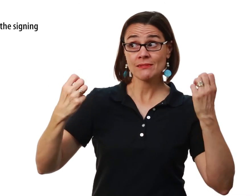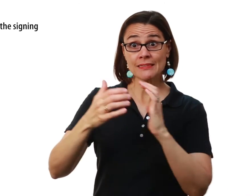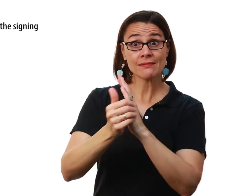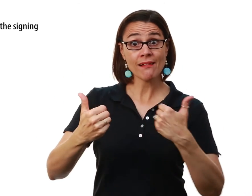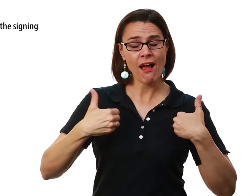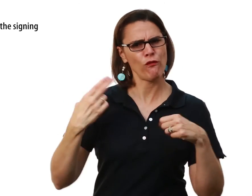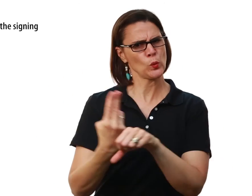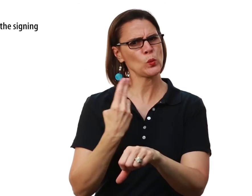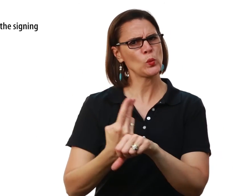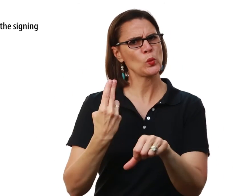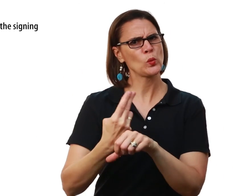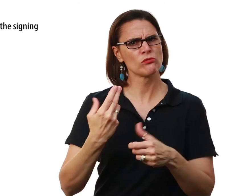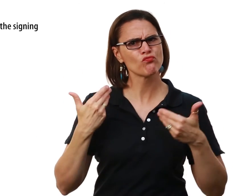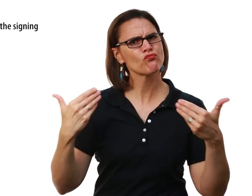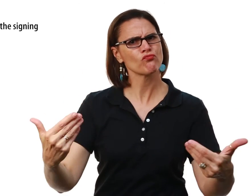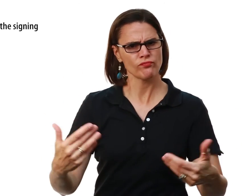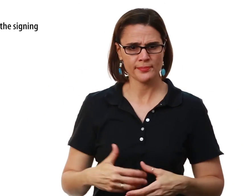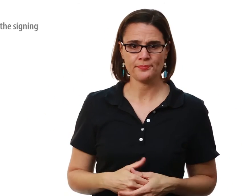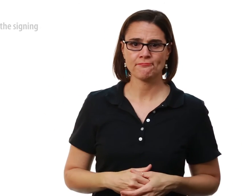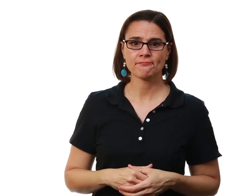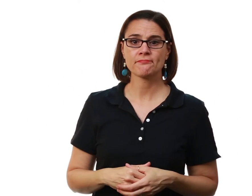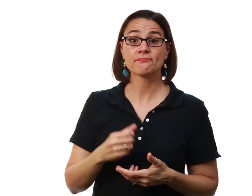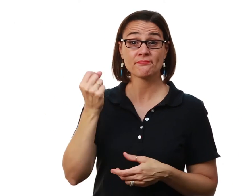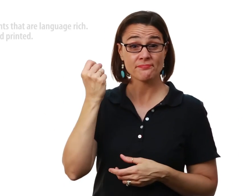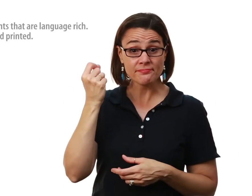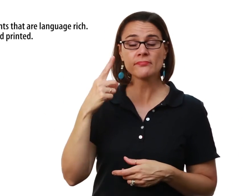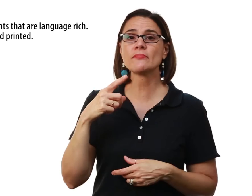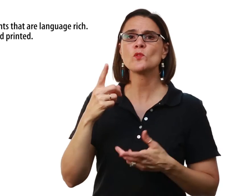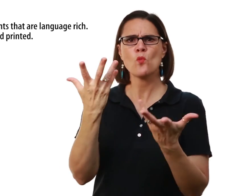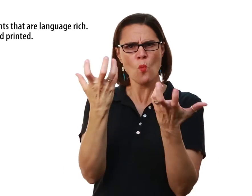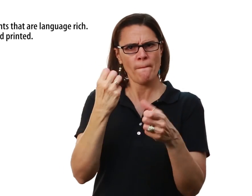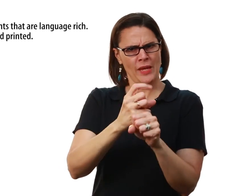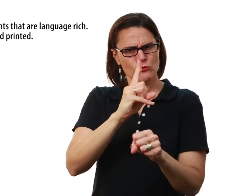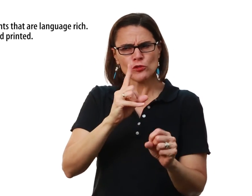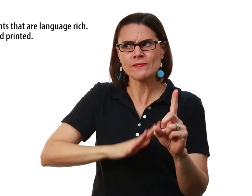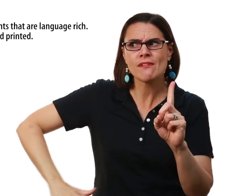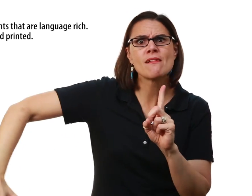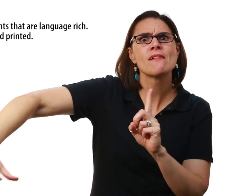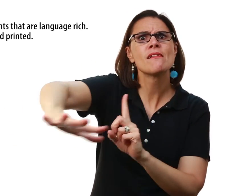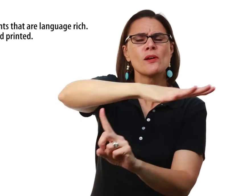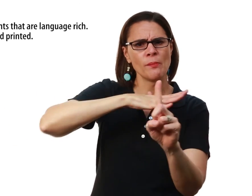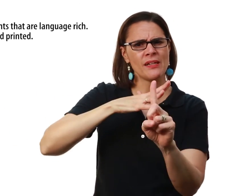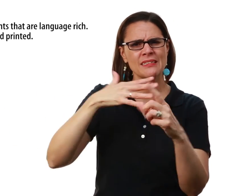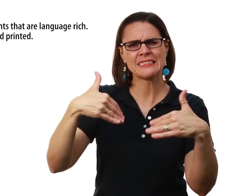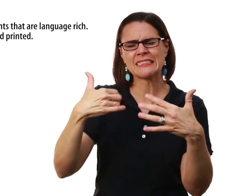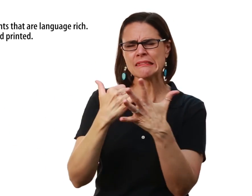Regardless of your signing skills, please go ahead and use them Remember that we want this environment to be